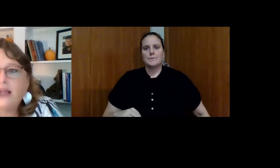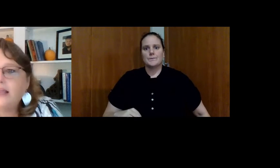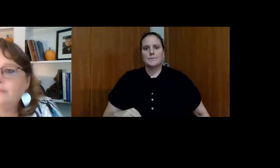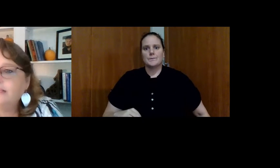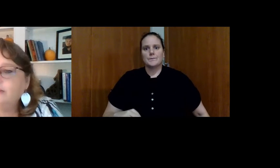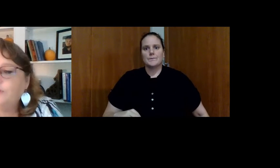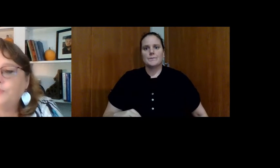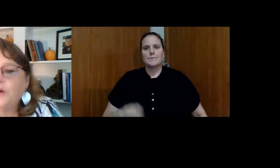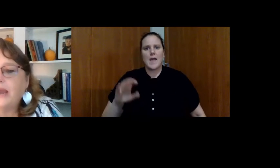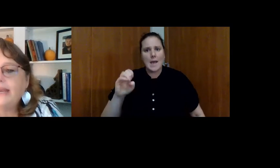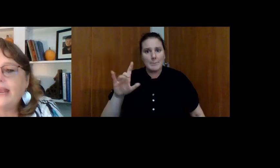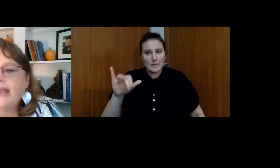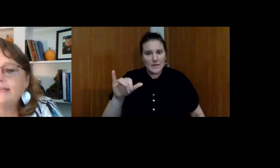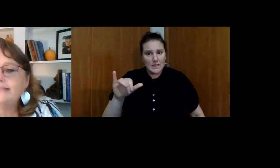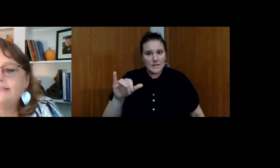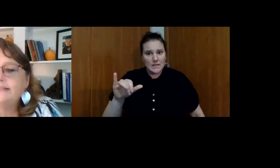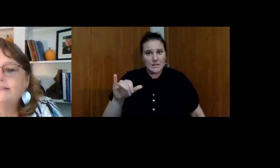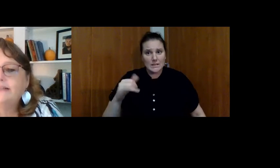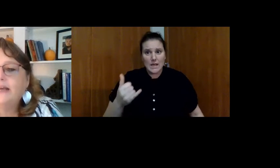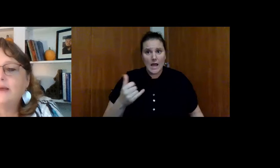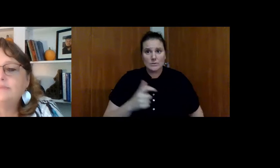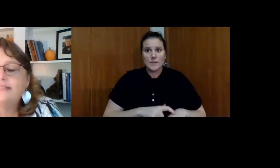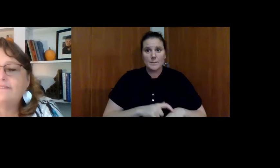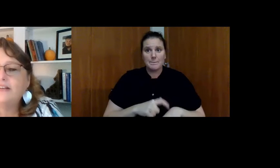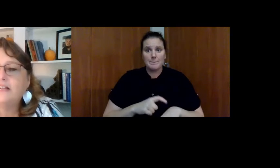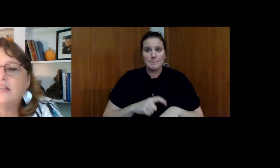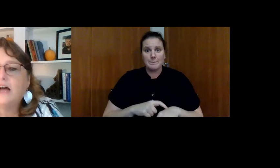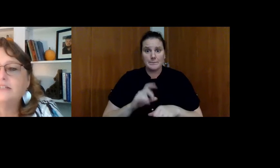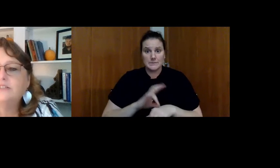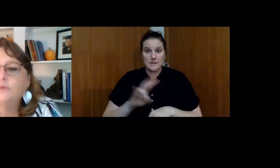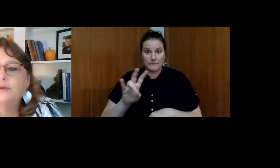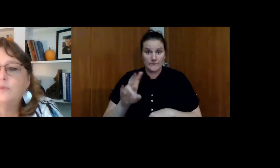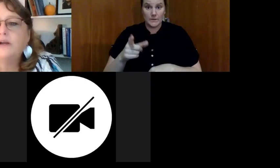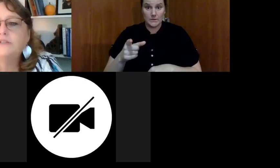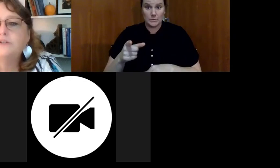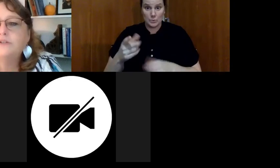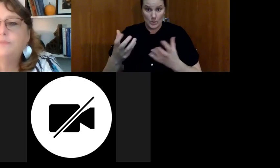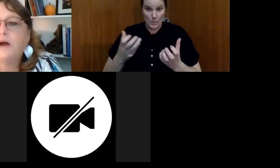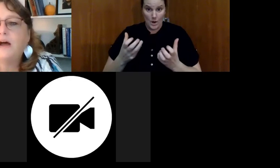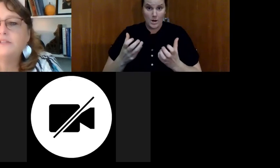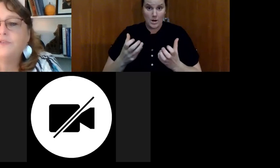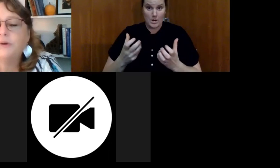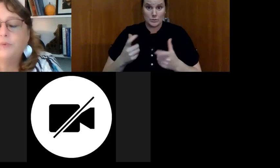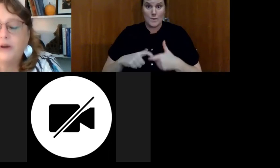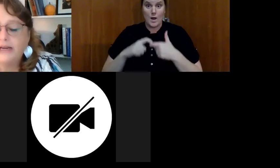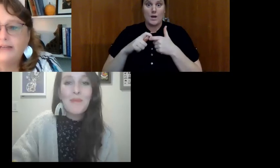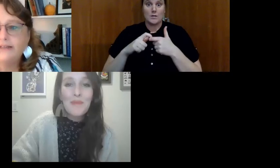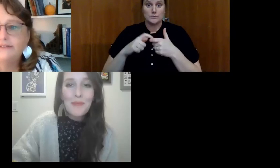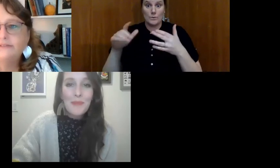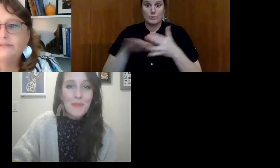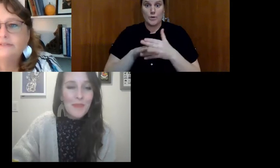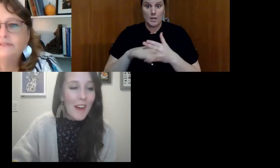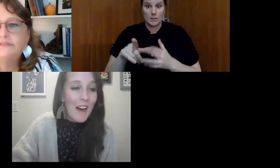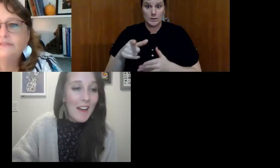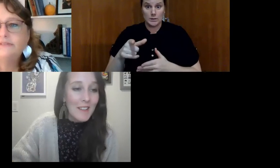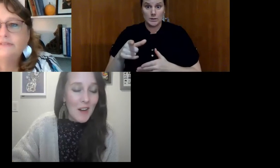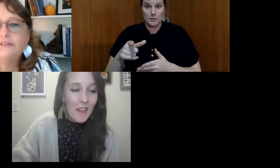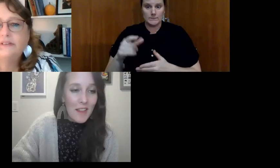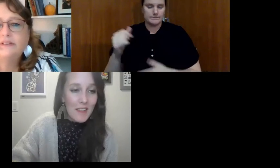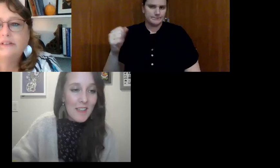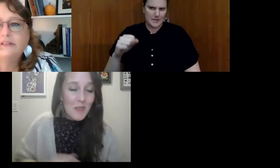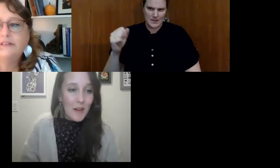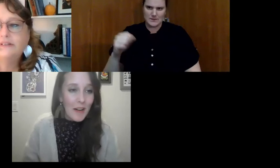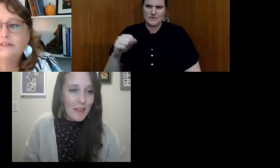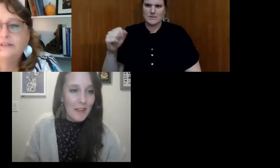So, Emily, we're right at 7 o'clock. Do we want to pause for a break? Yeah,